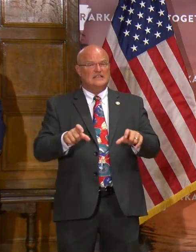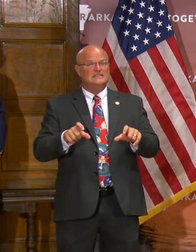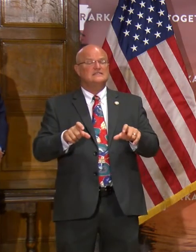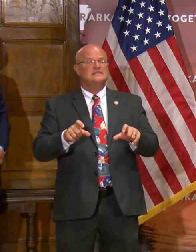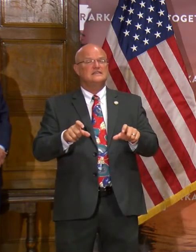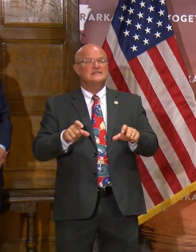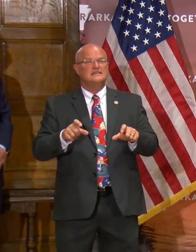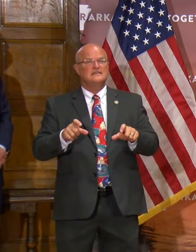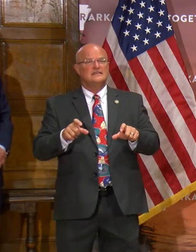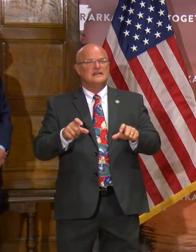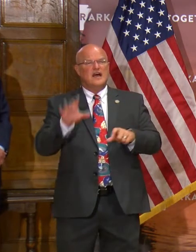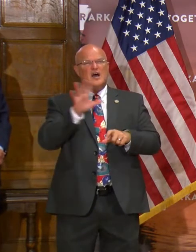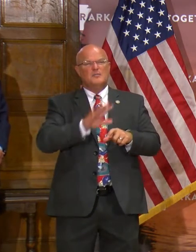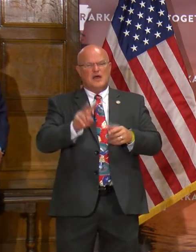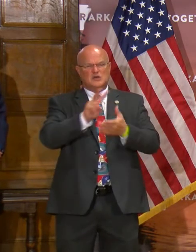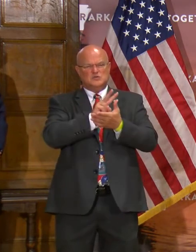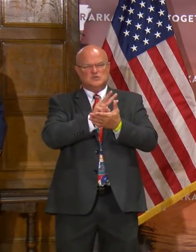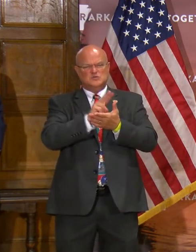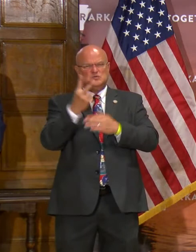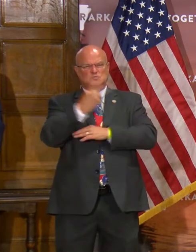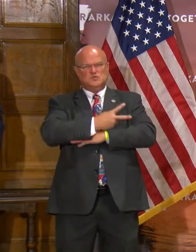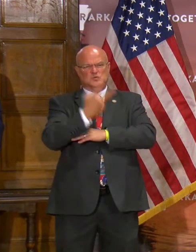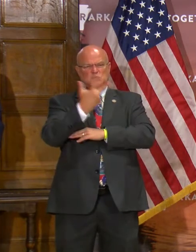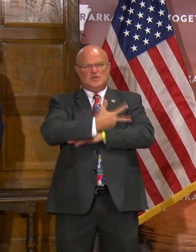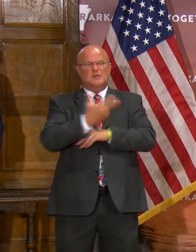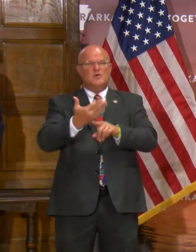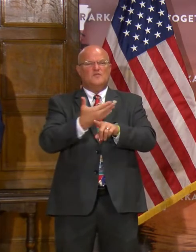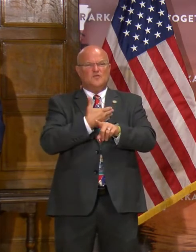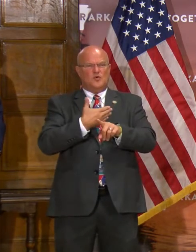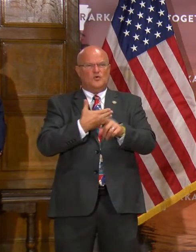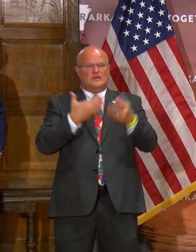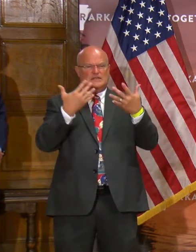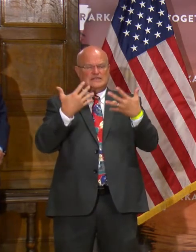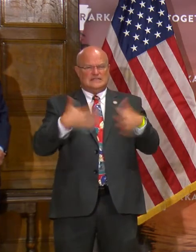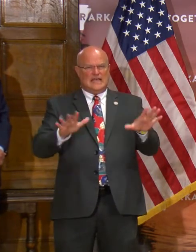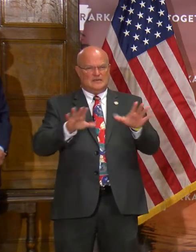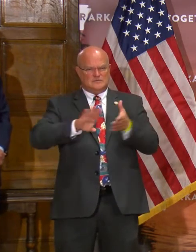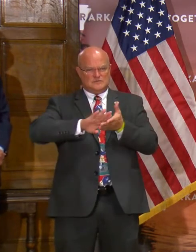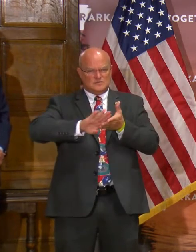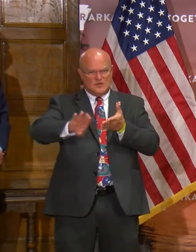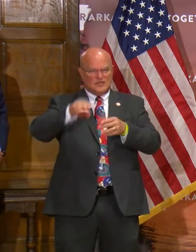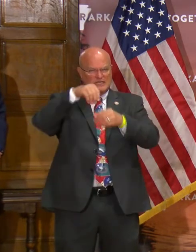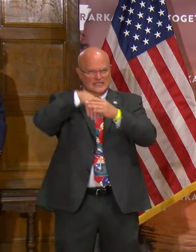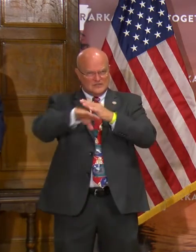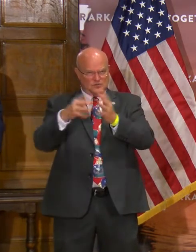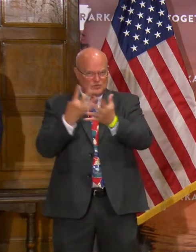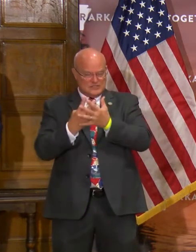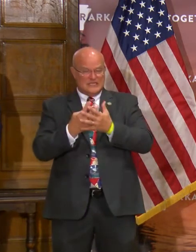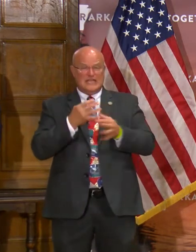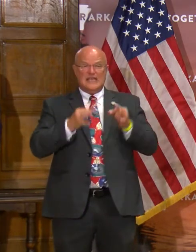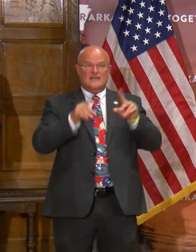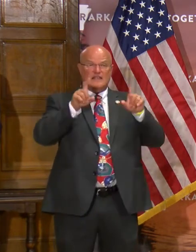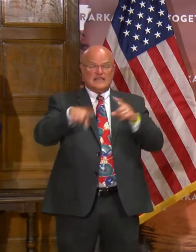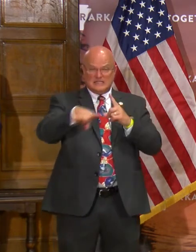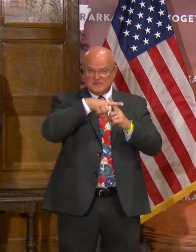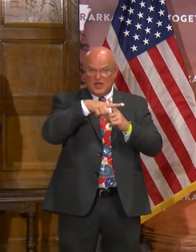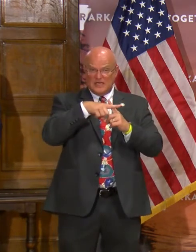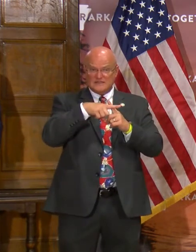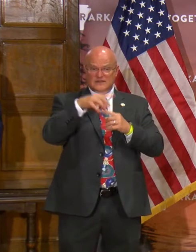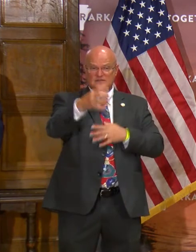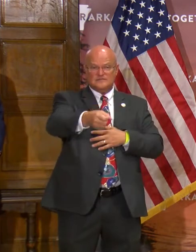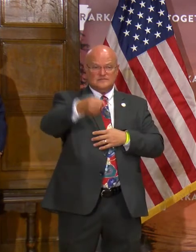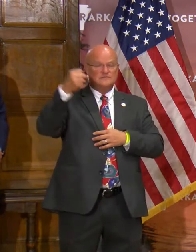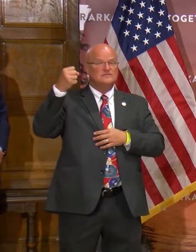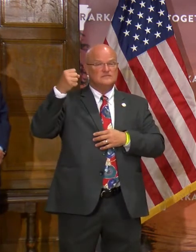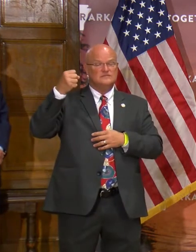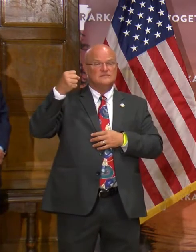about two to three days before they complete their 14-day quarantine. If an inmate tests positive, then they are